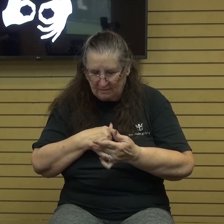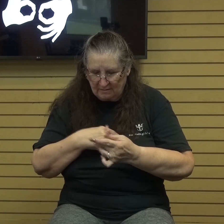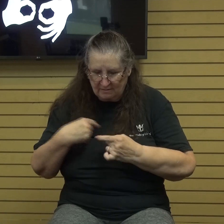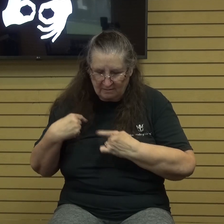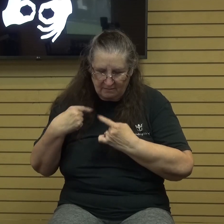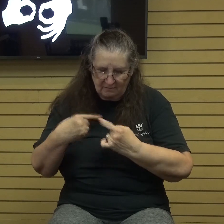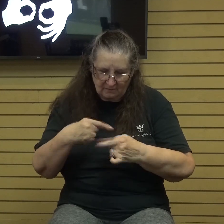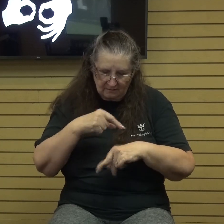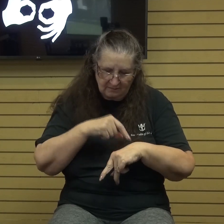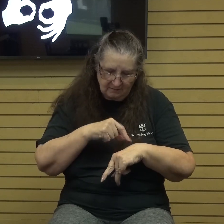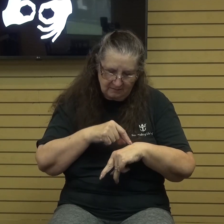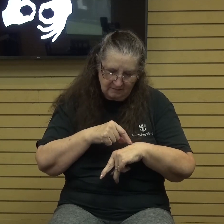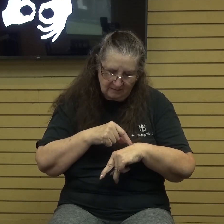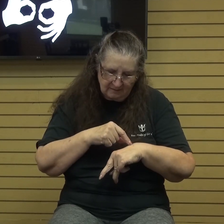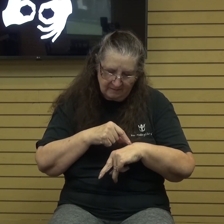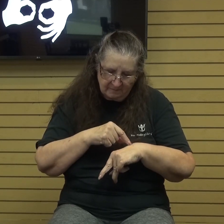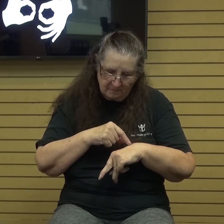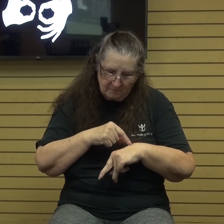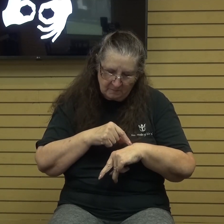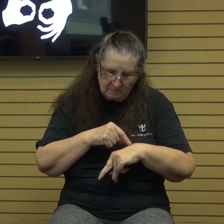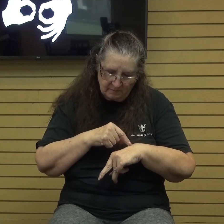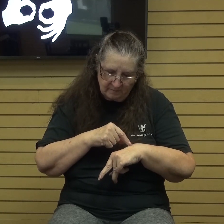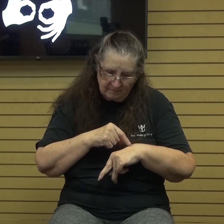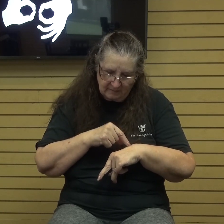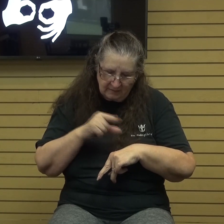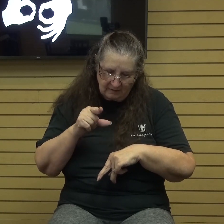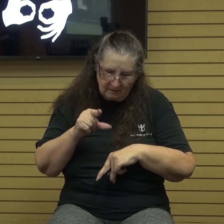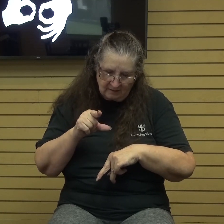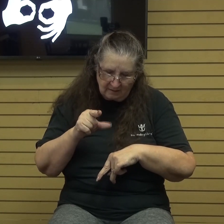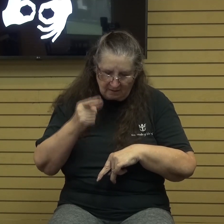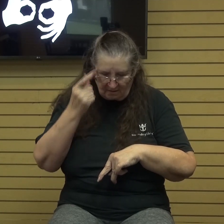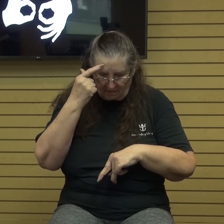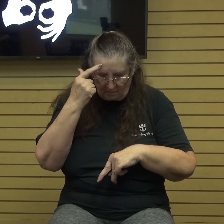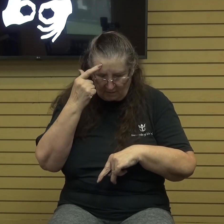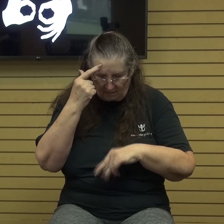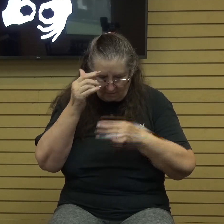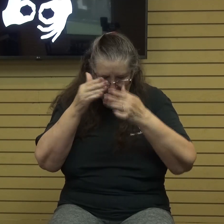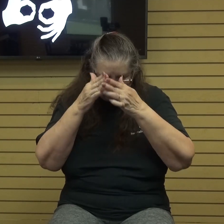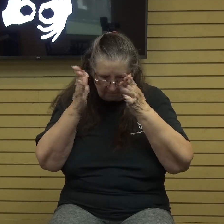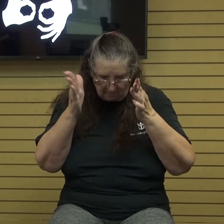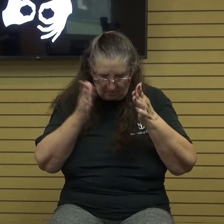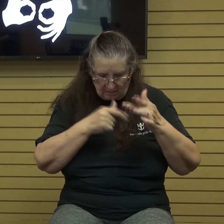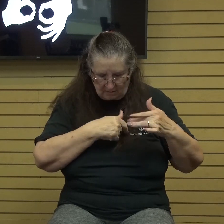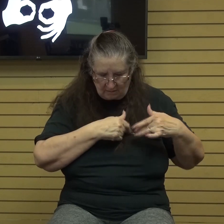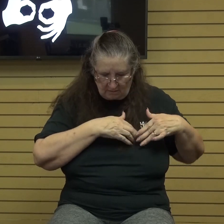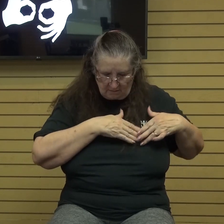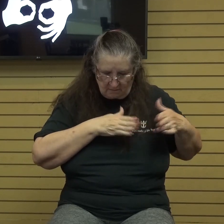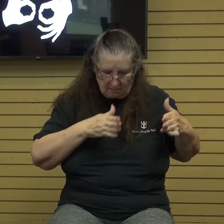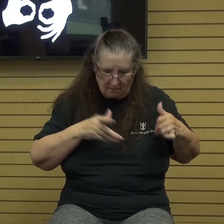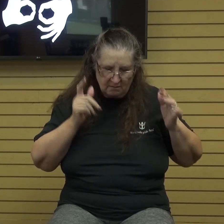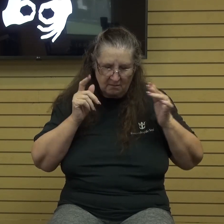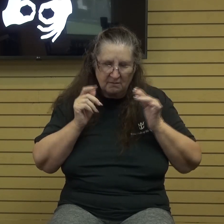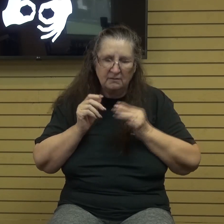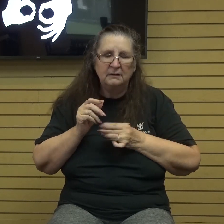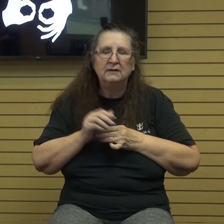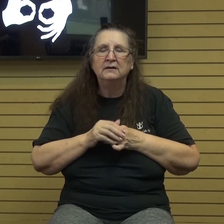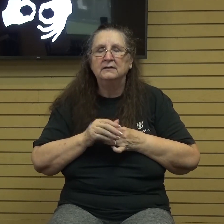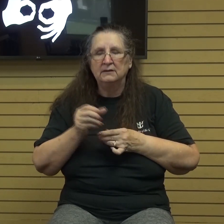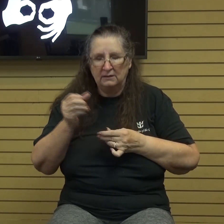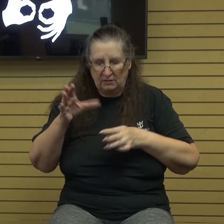and that you just open up our minds, our hearts, and our ears to receive what